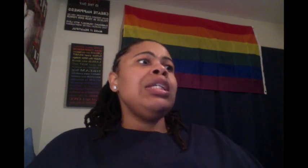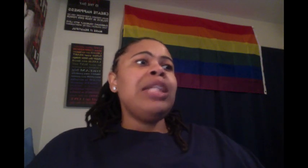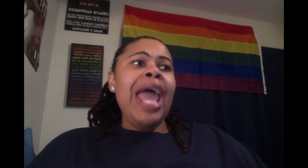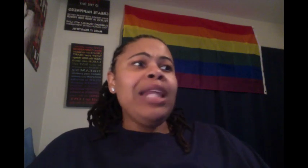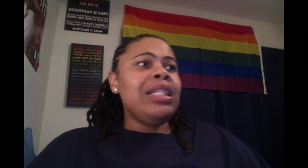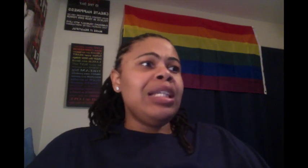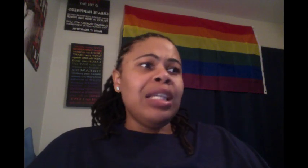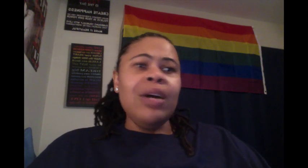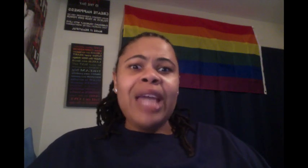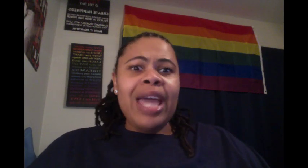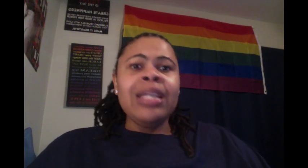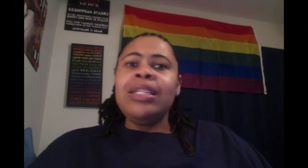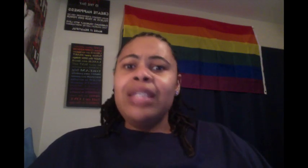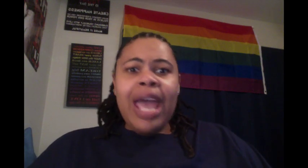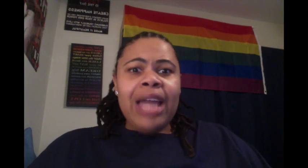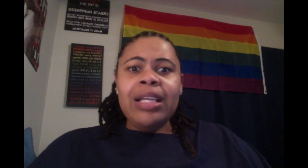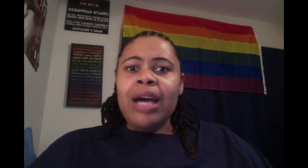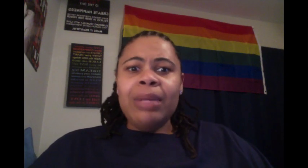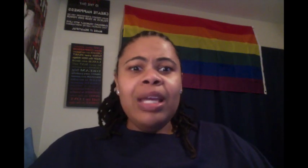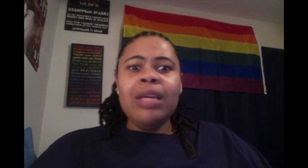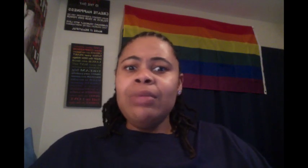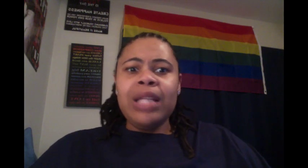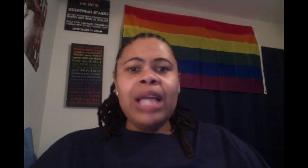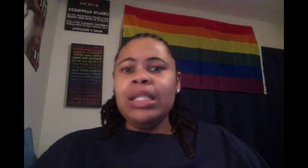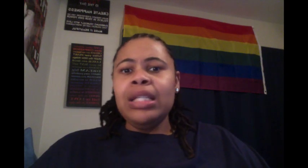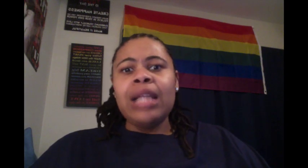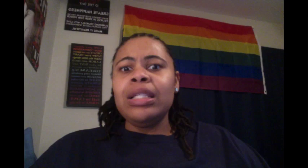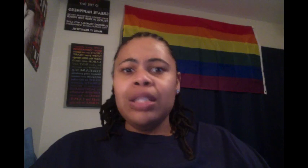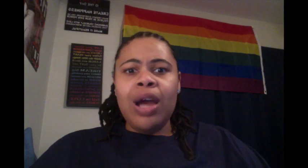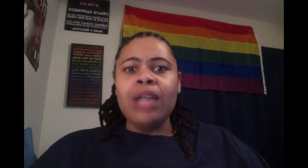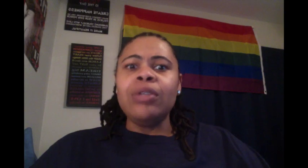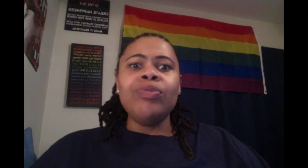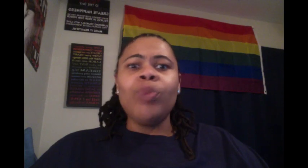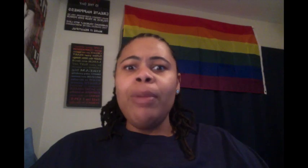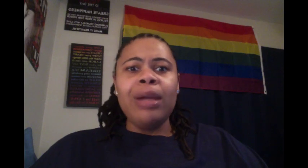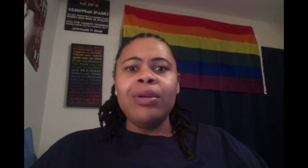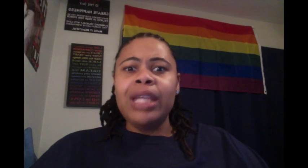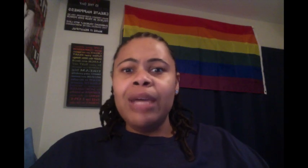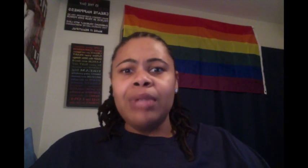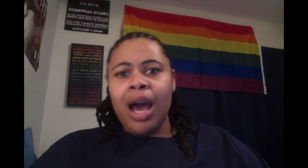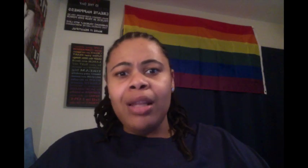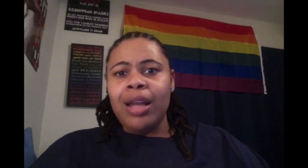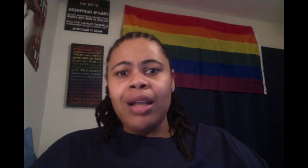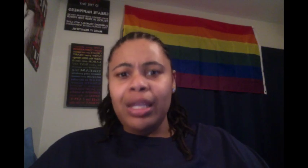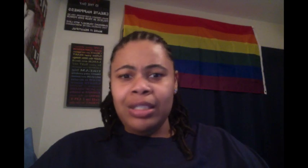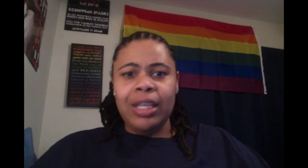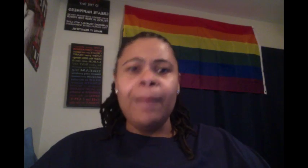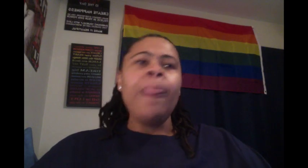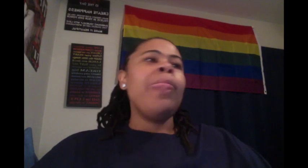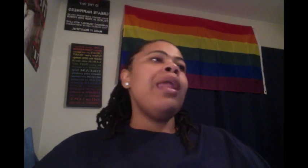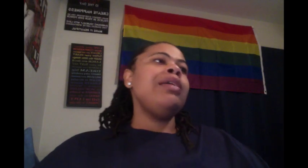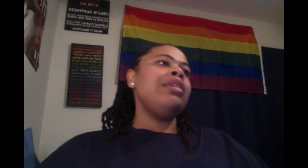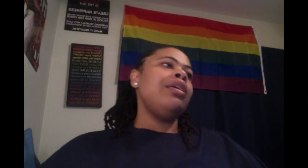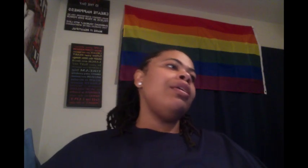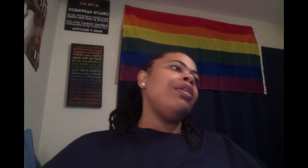your daddy took it. Okay. Your daddy come in. He was like, listen, I took the car. Don't even worry about no damn doll and all that shit. And I said, uh-oh.